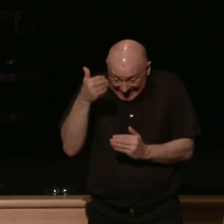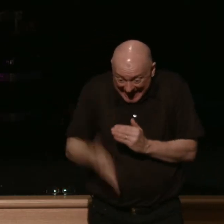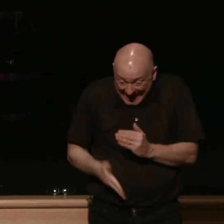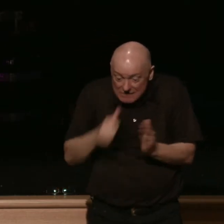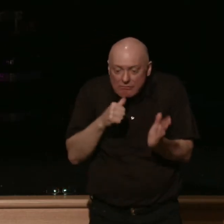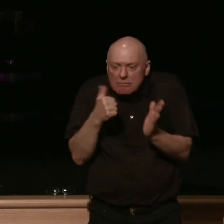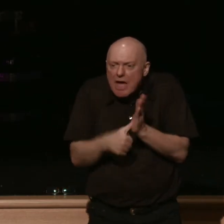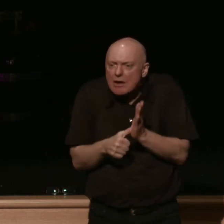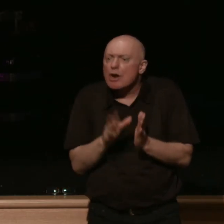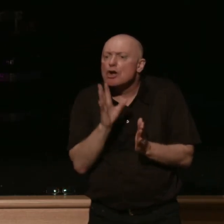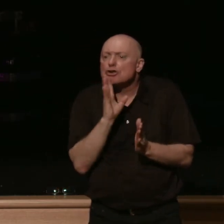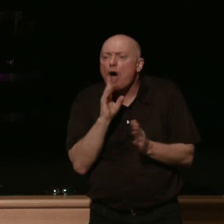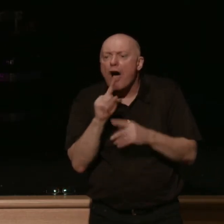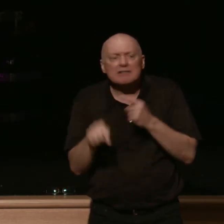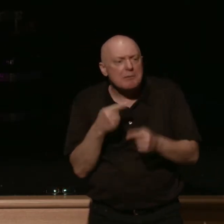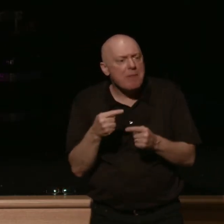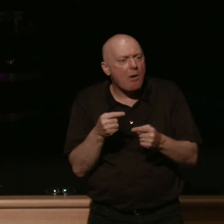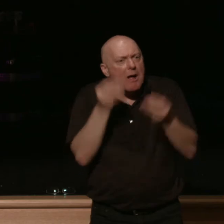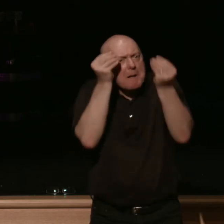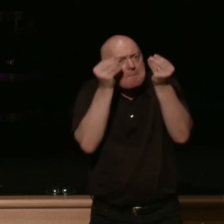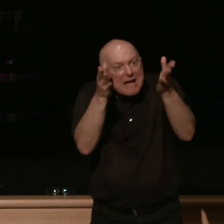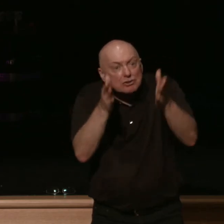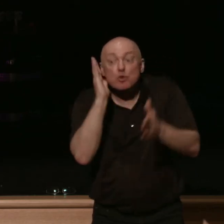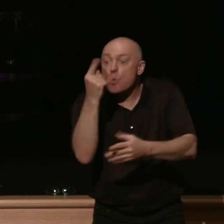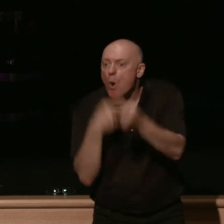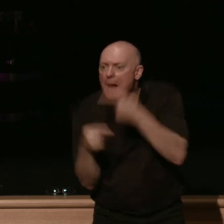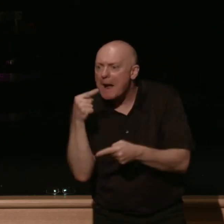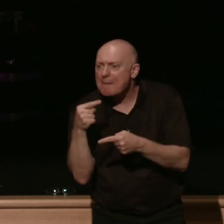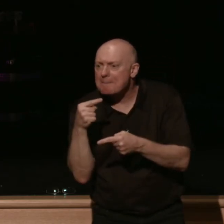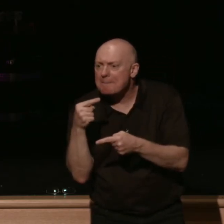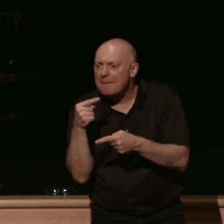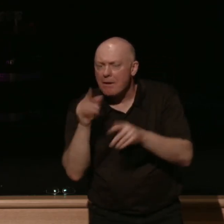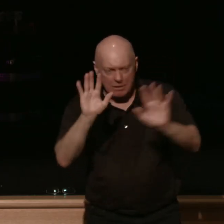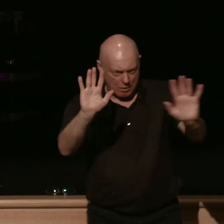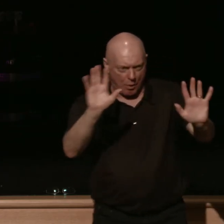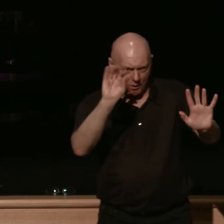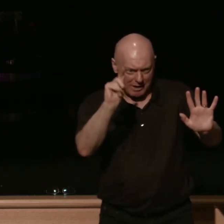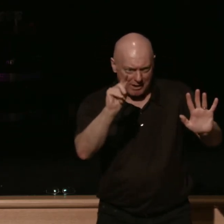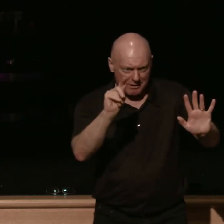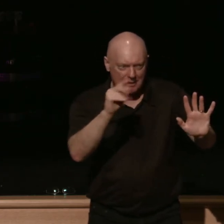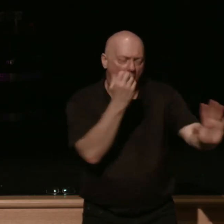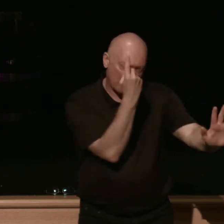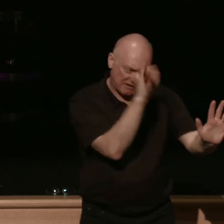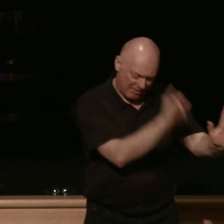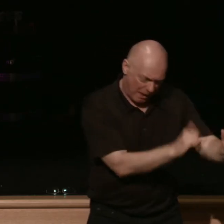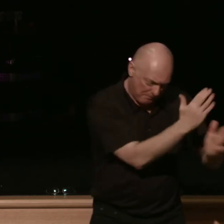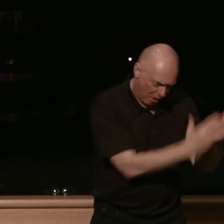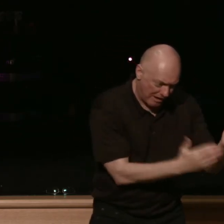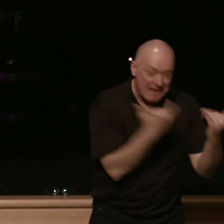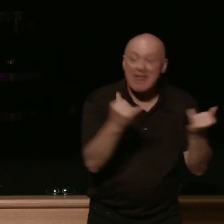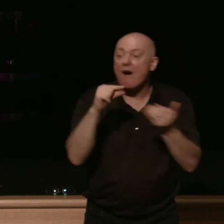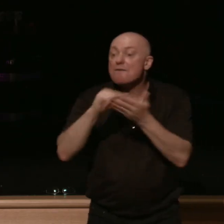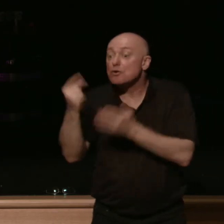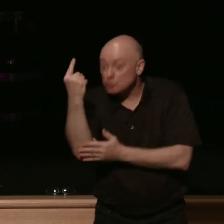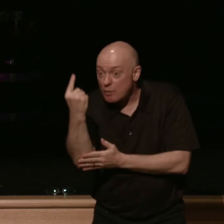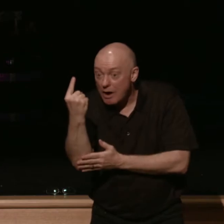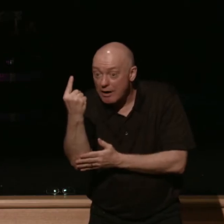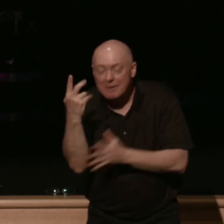speaking about this messenger who's going to come so let's not go any further on that let's look at verse 1 still behold i send my